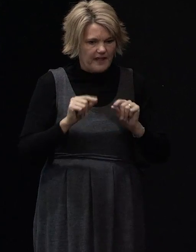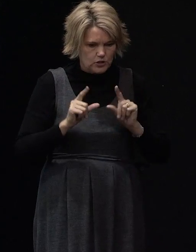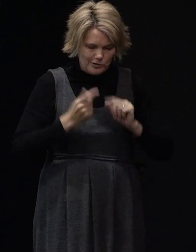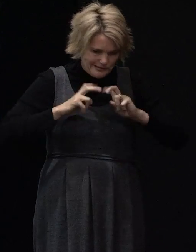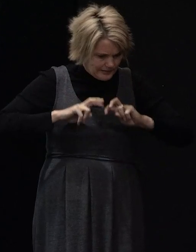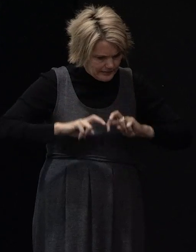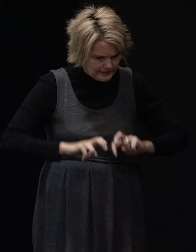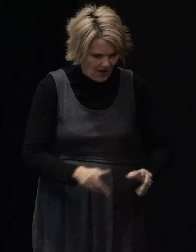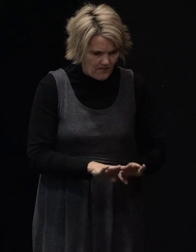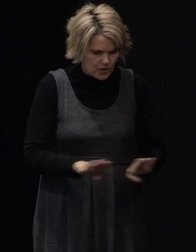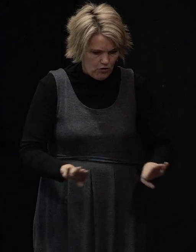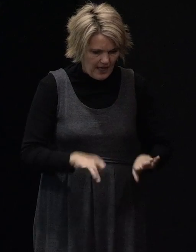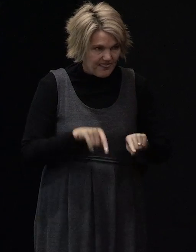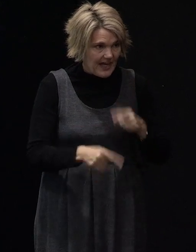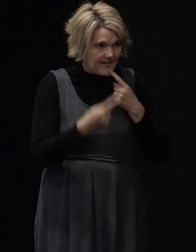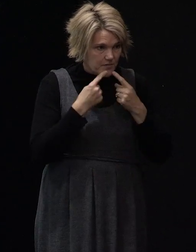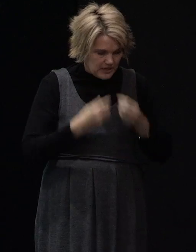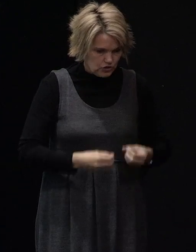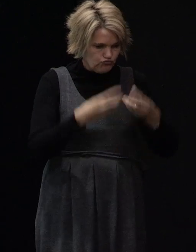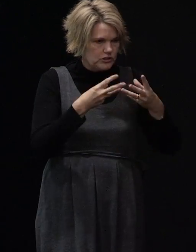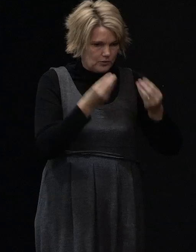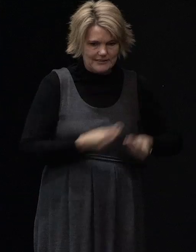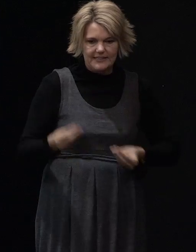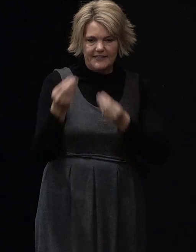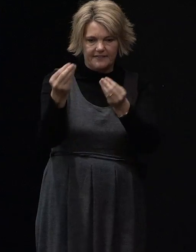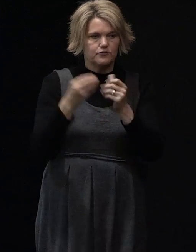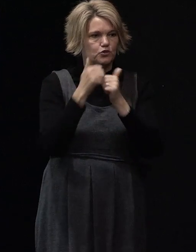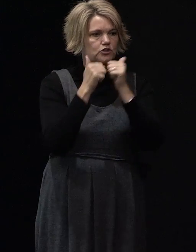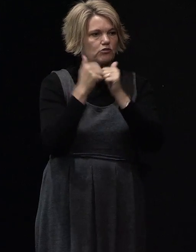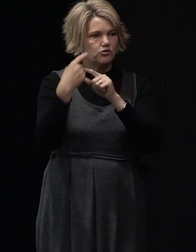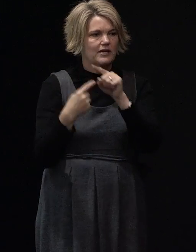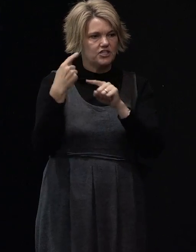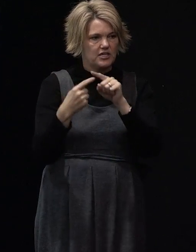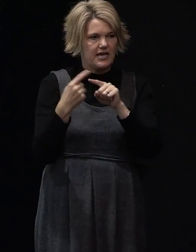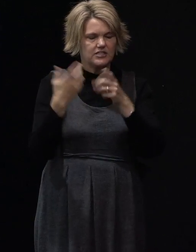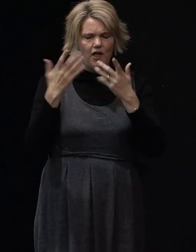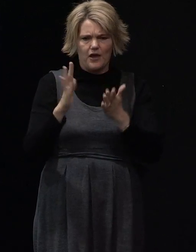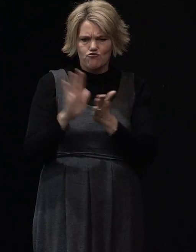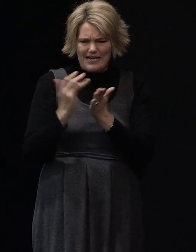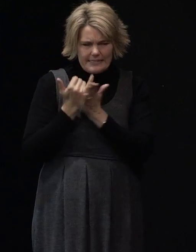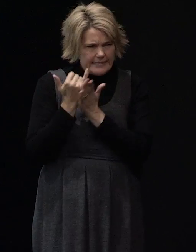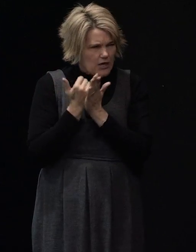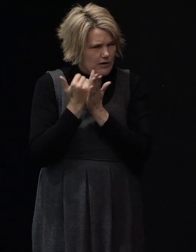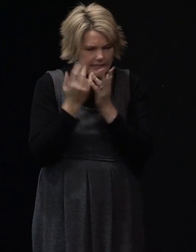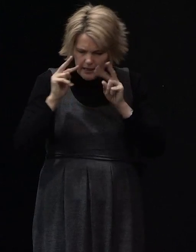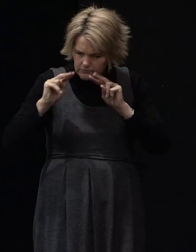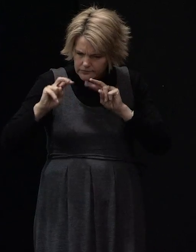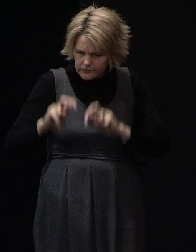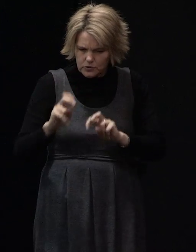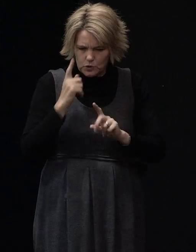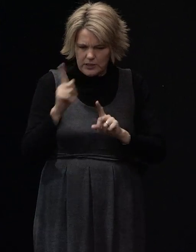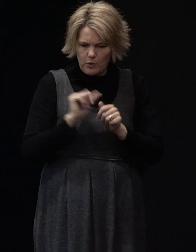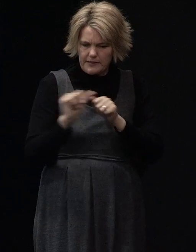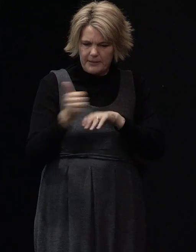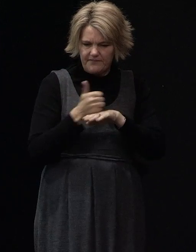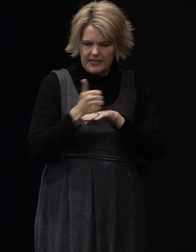pass it on to the structural engineers who very seriously look at how the properties have responded. In the trial of the